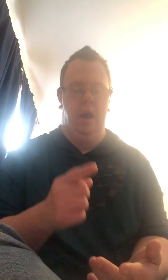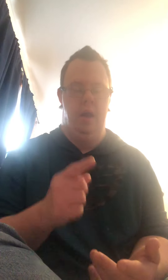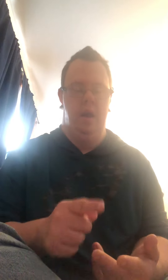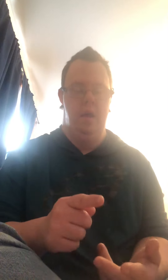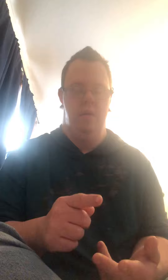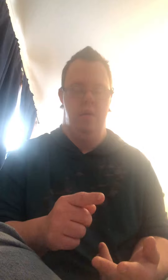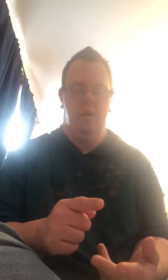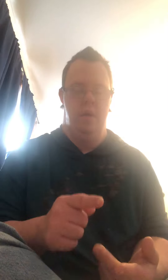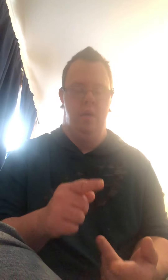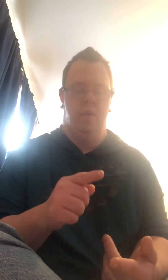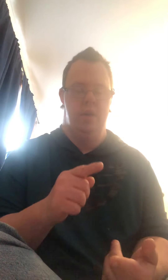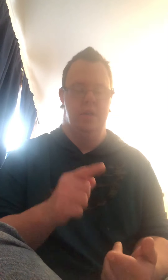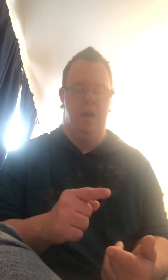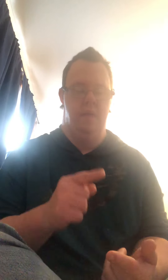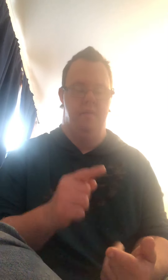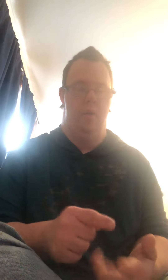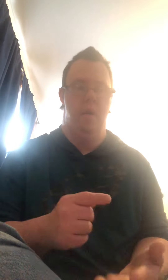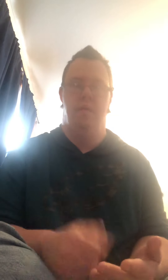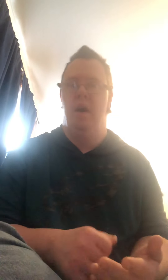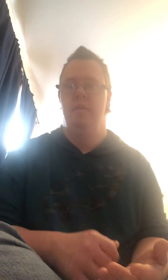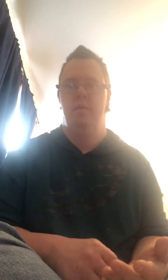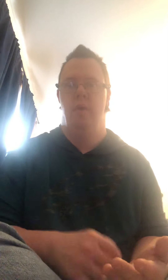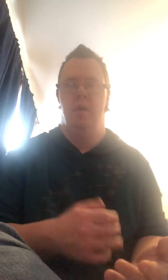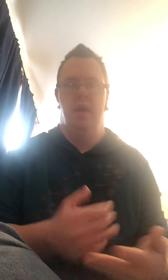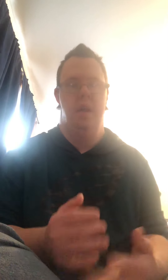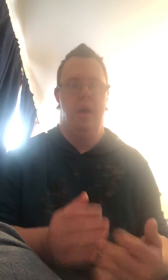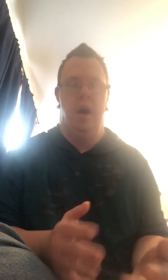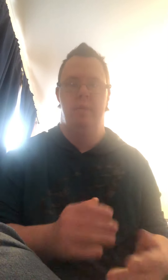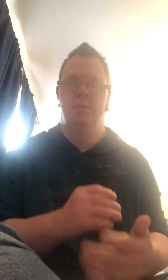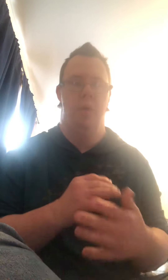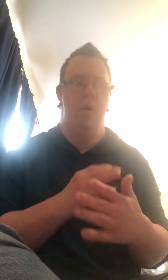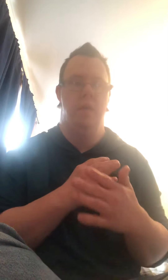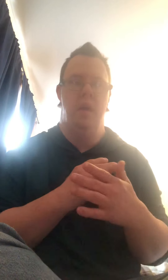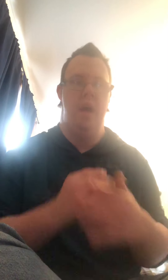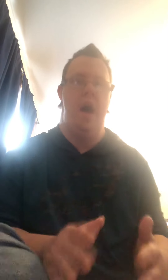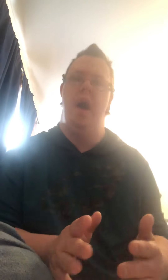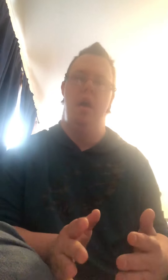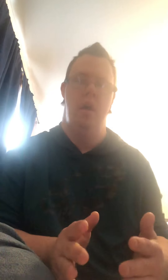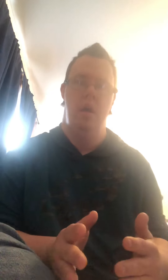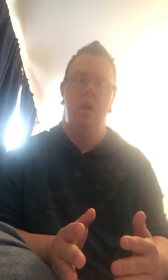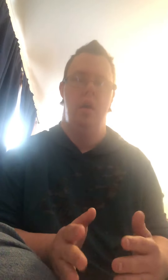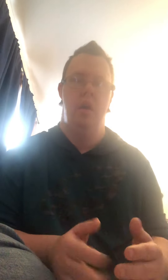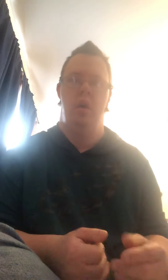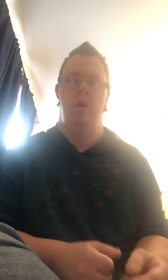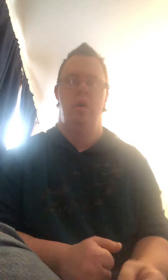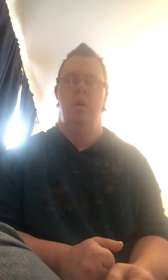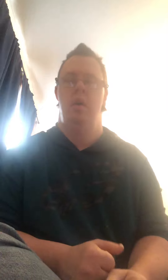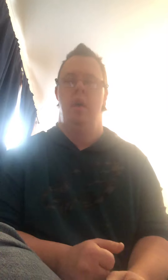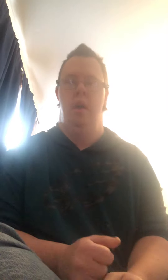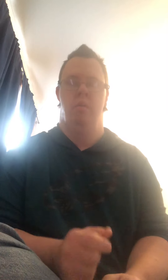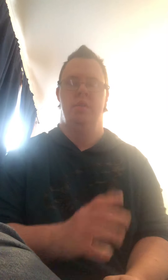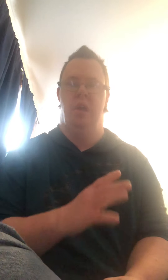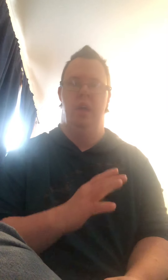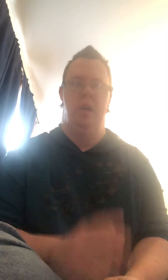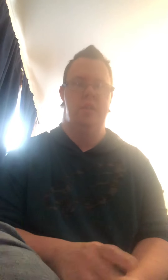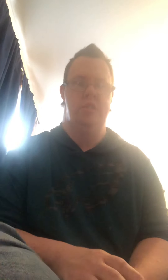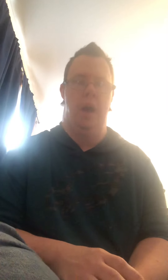it was like four or five or ten times more than that it was like non-stop